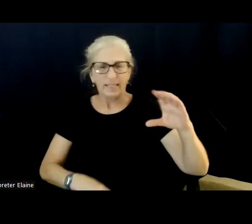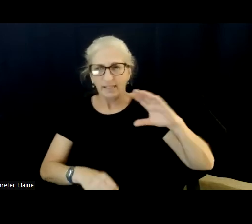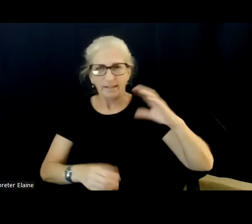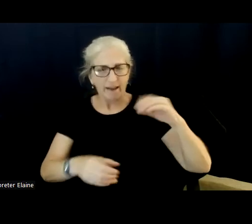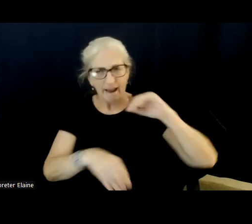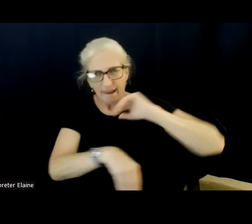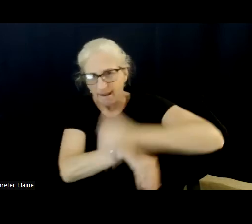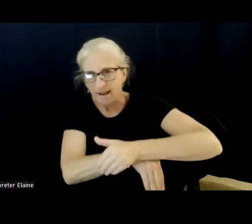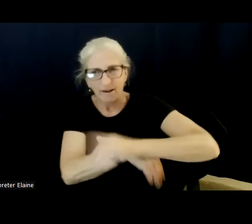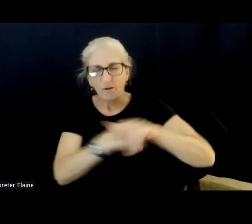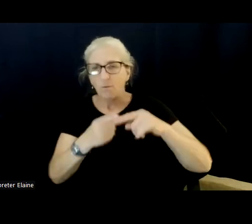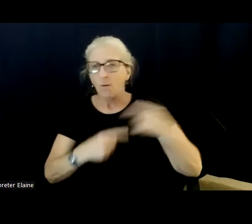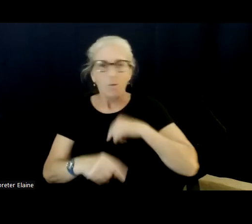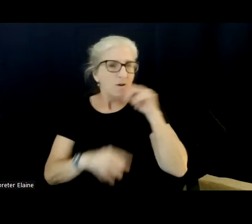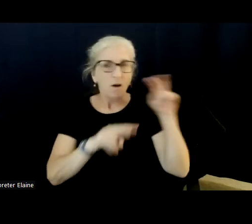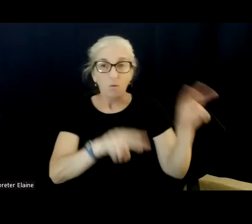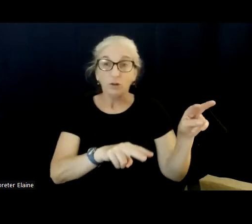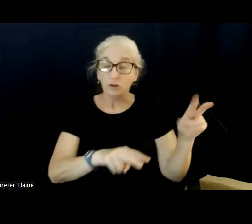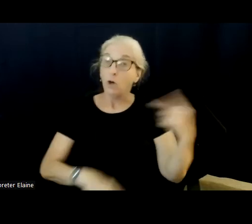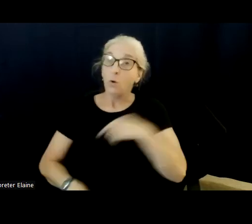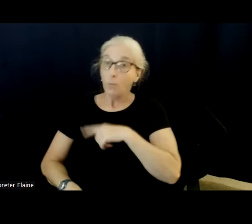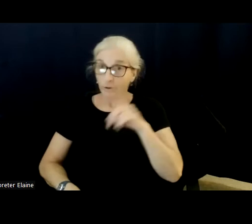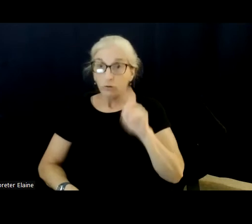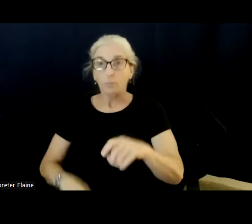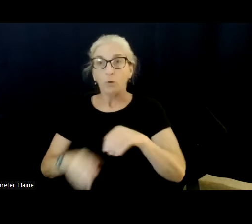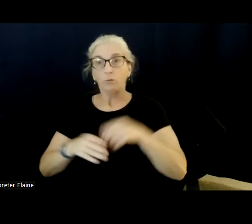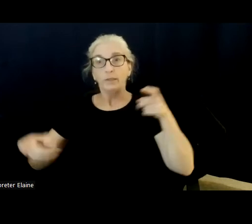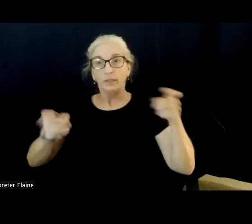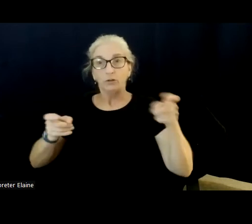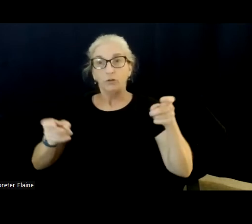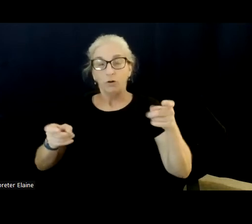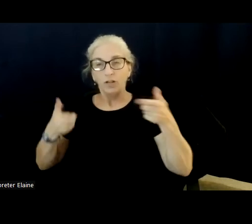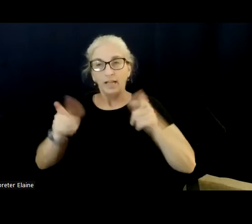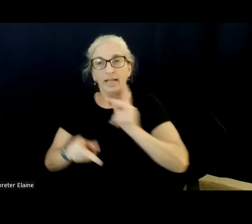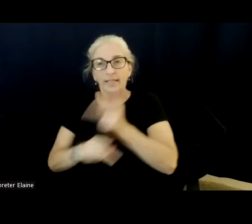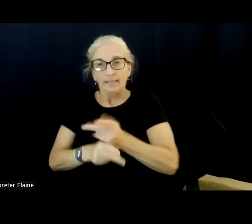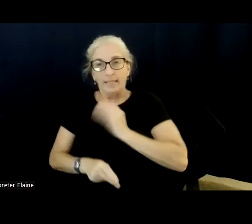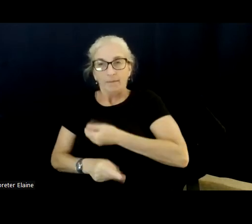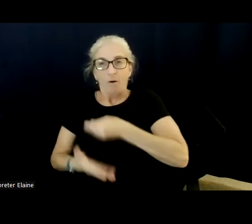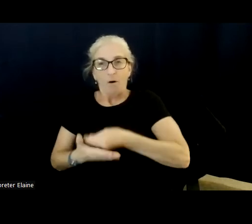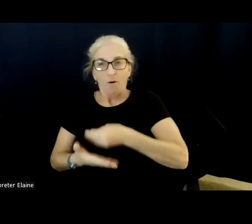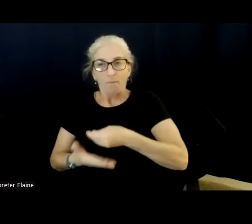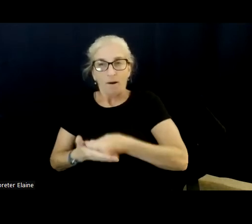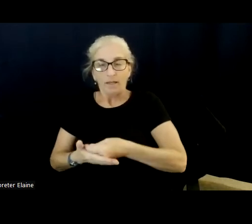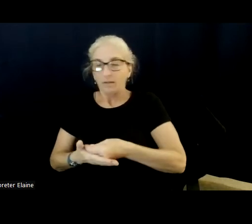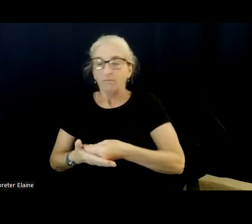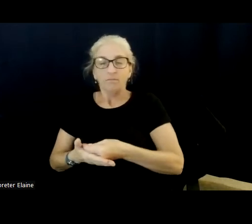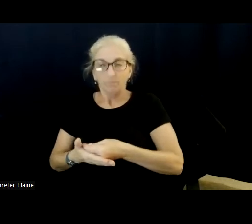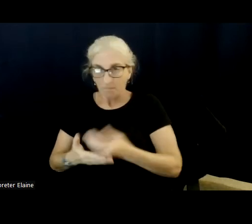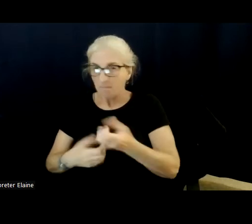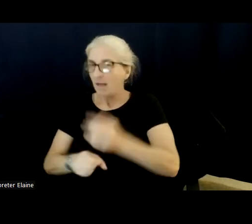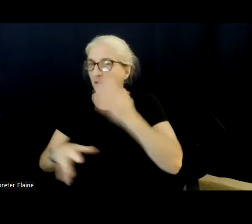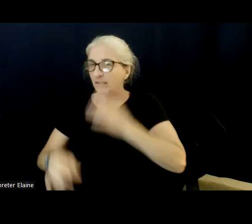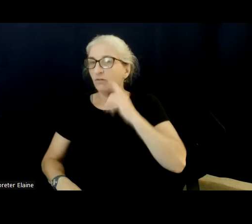a charge, let us keep our money where we live, so that we can make decisions for ourselves. We don't need a third party or a second party